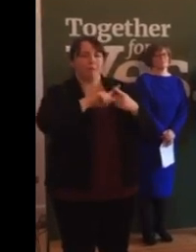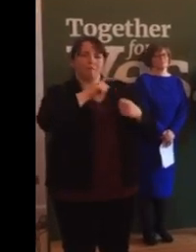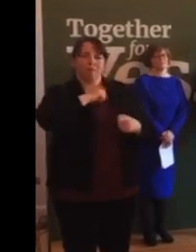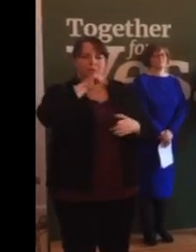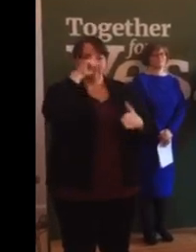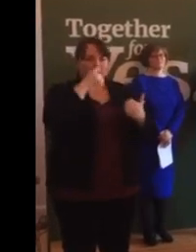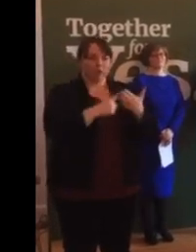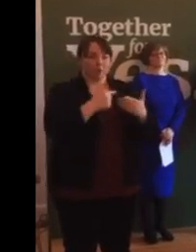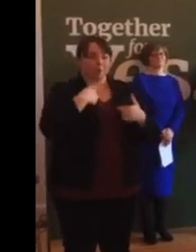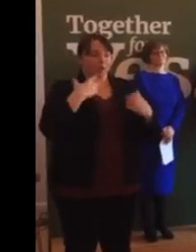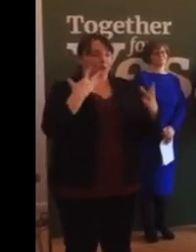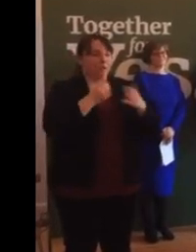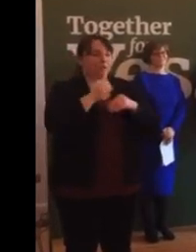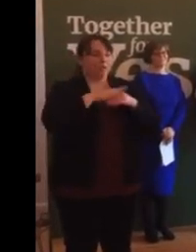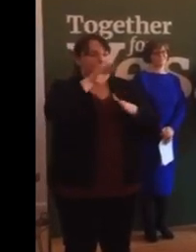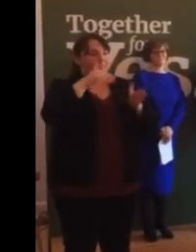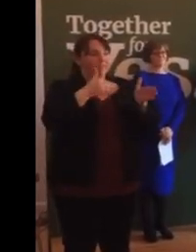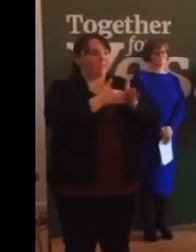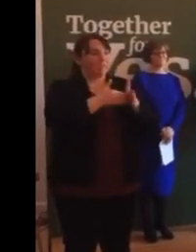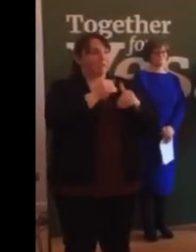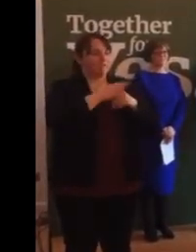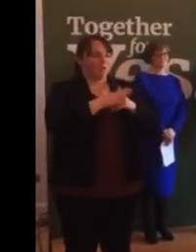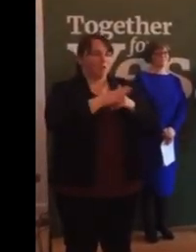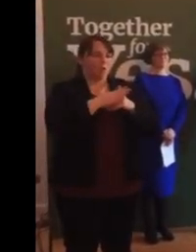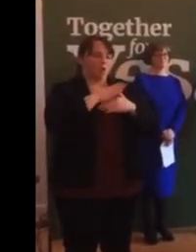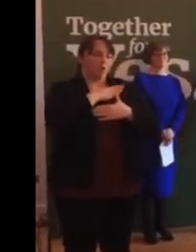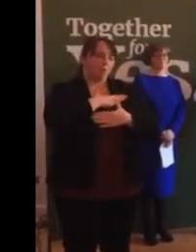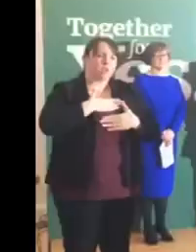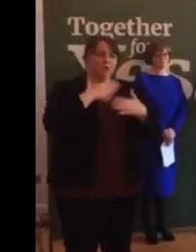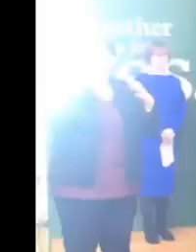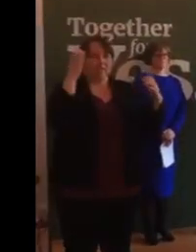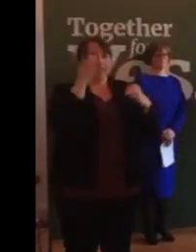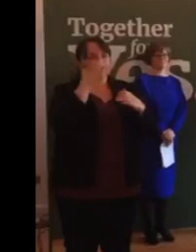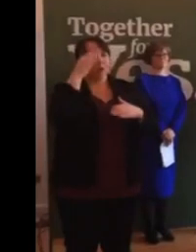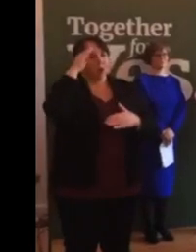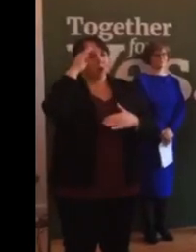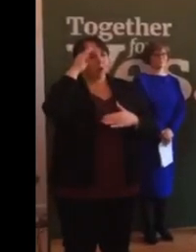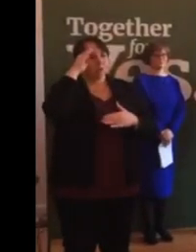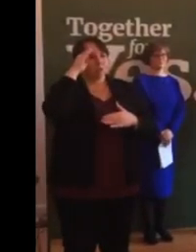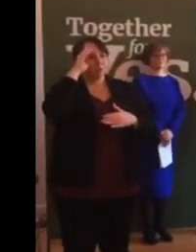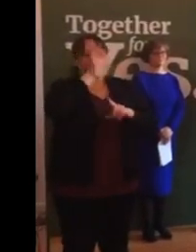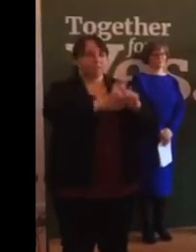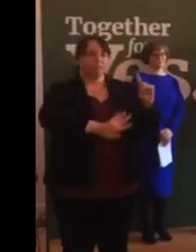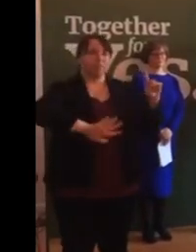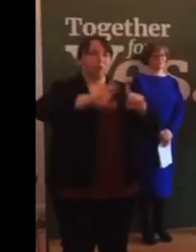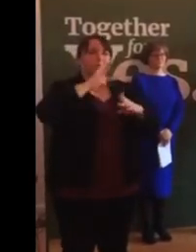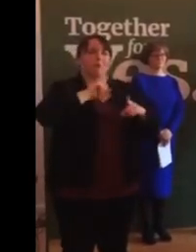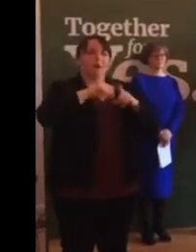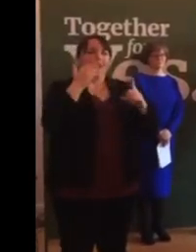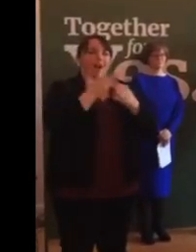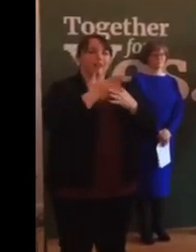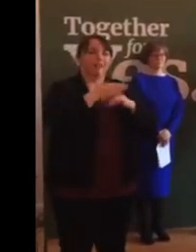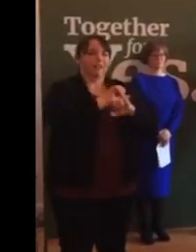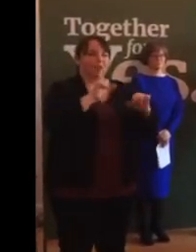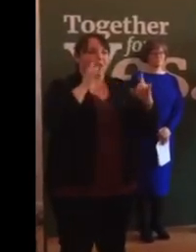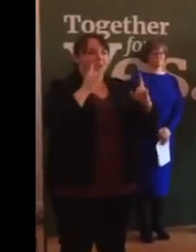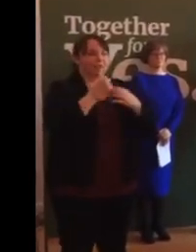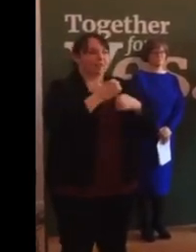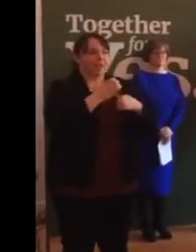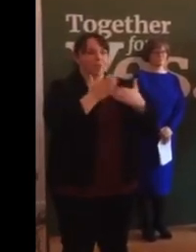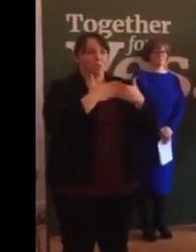We are together for Yes for a compassionate, caring Ireland where women can access the healthcare they need.